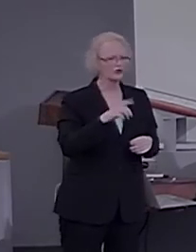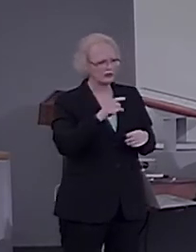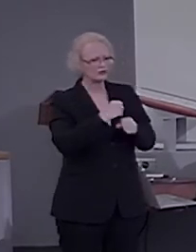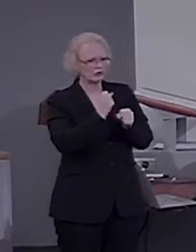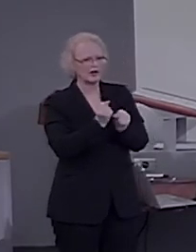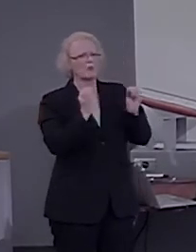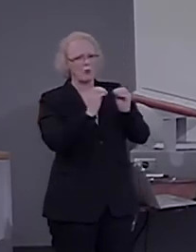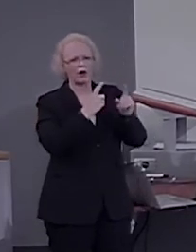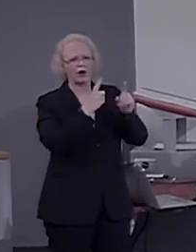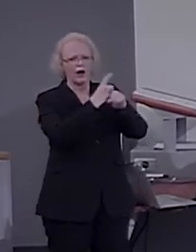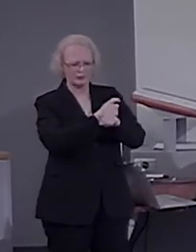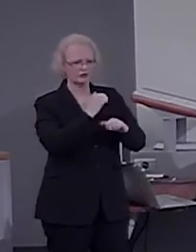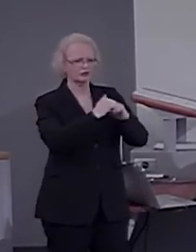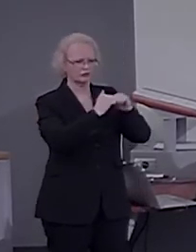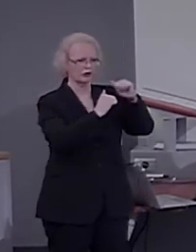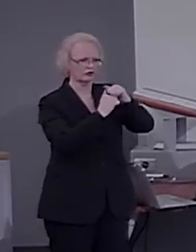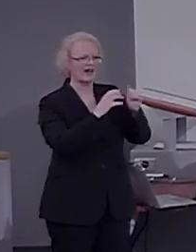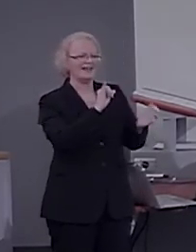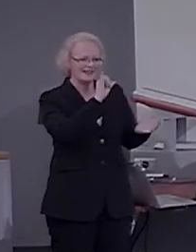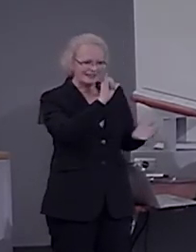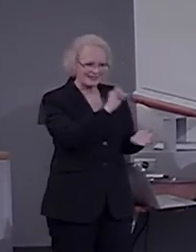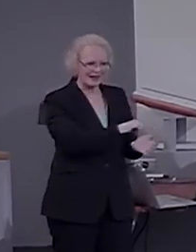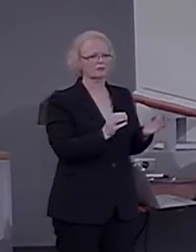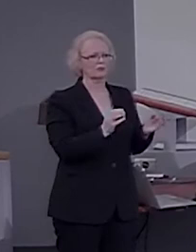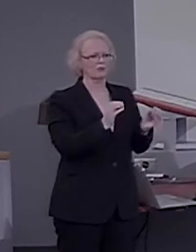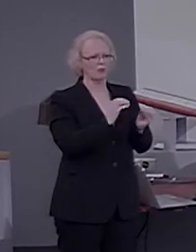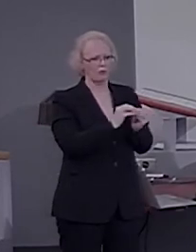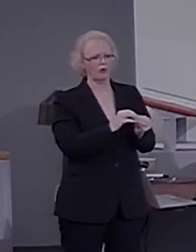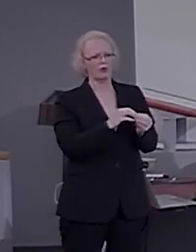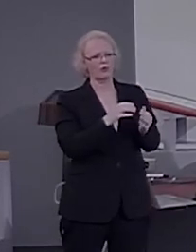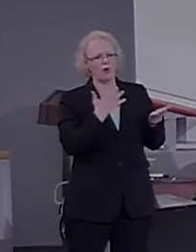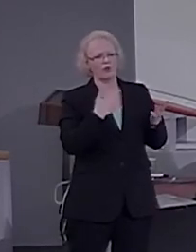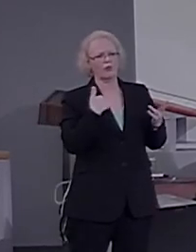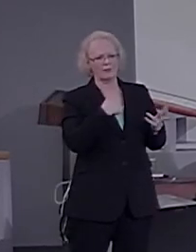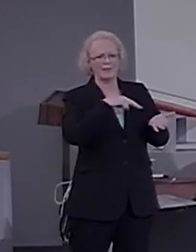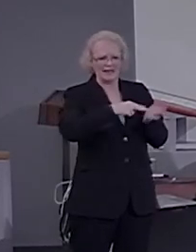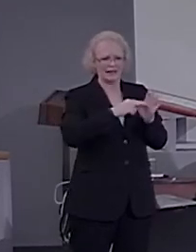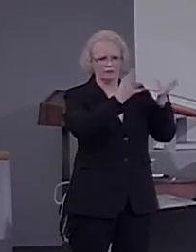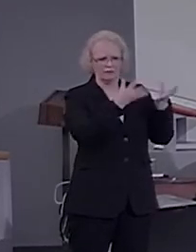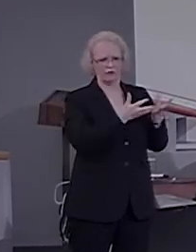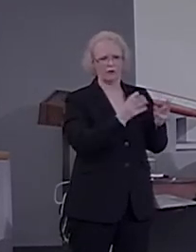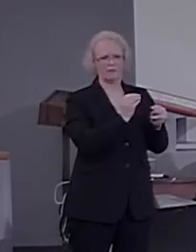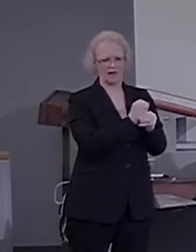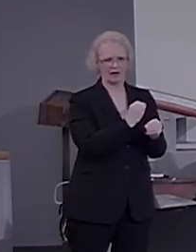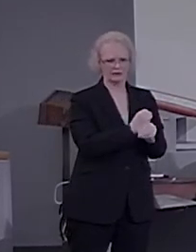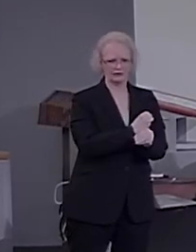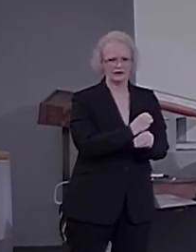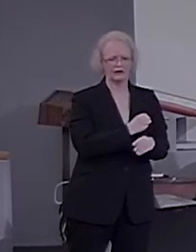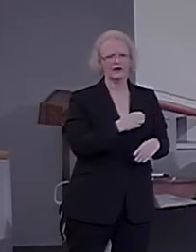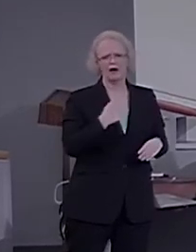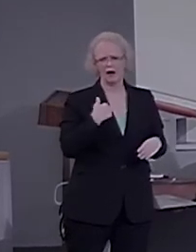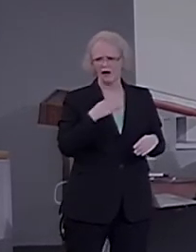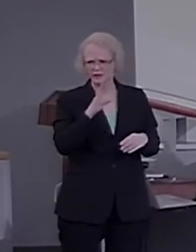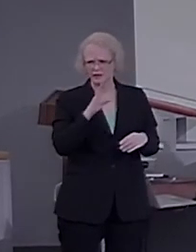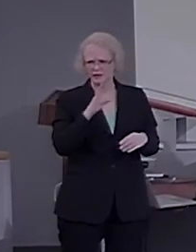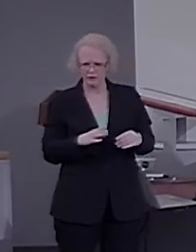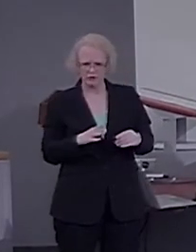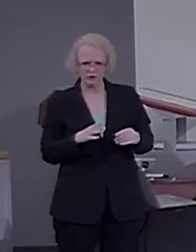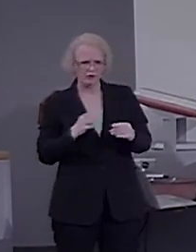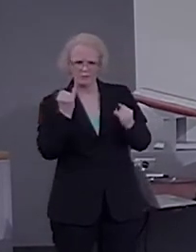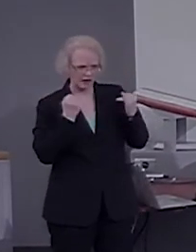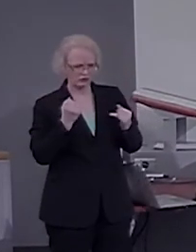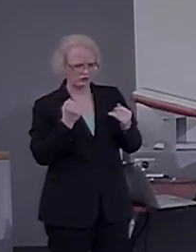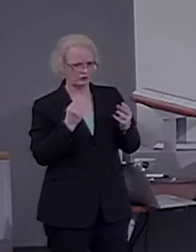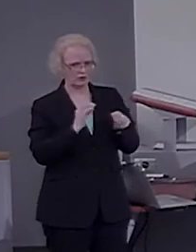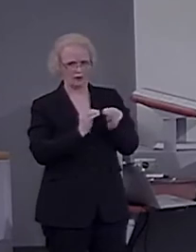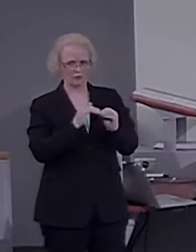structures. And I think this is closer to what's really neat for mathematics. I never imagined that people would say, okay, number is